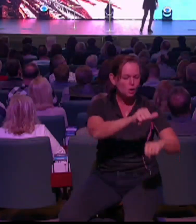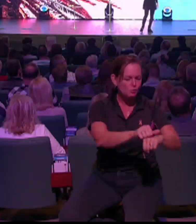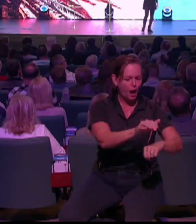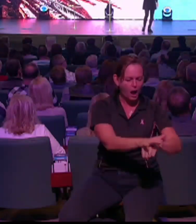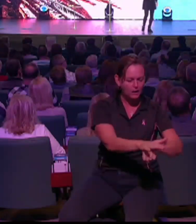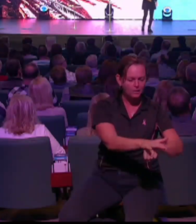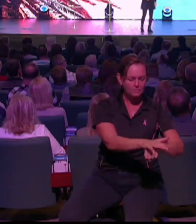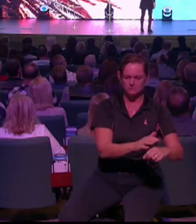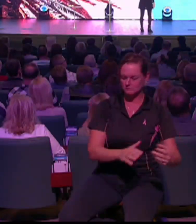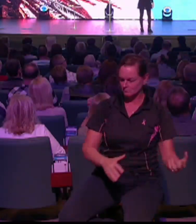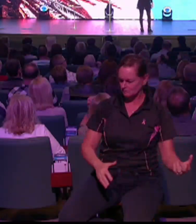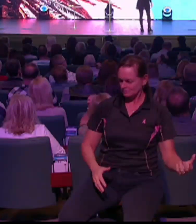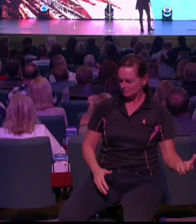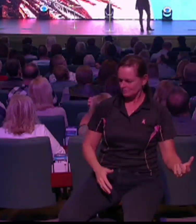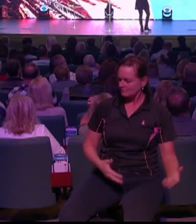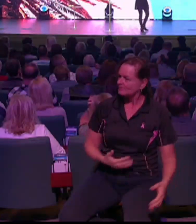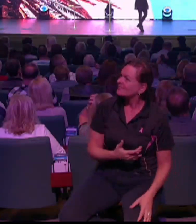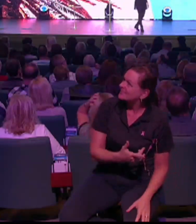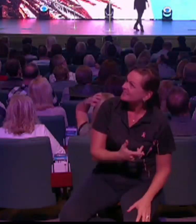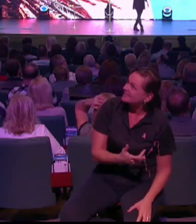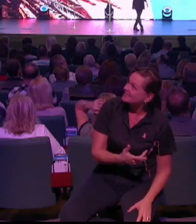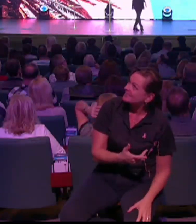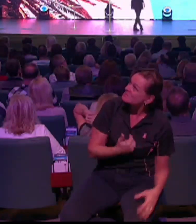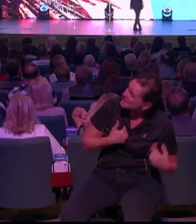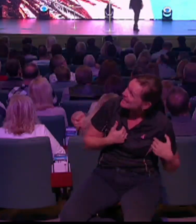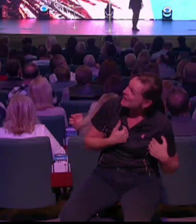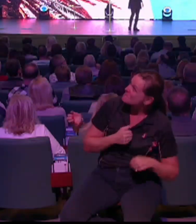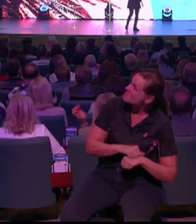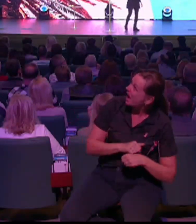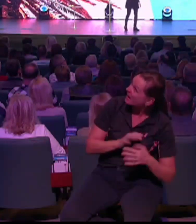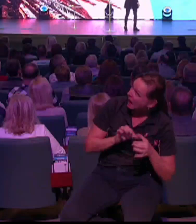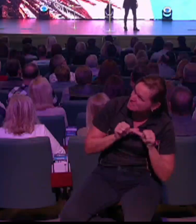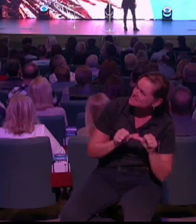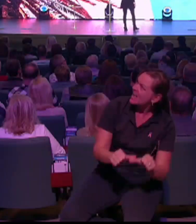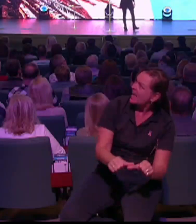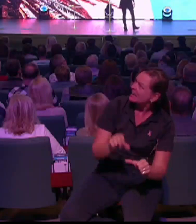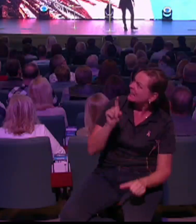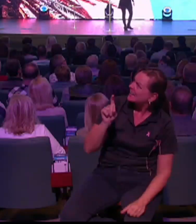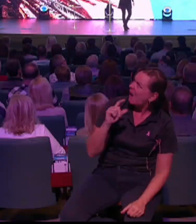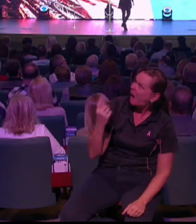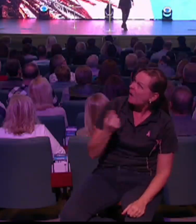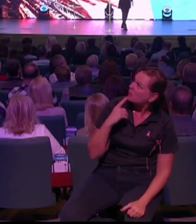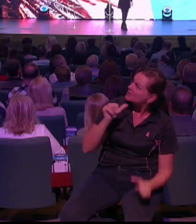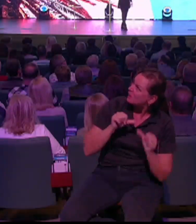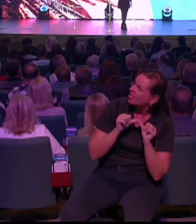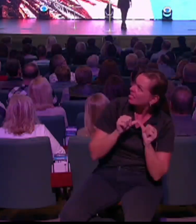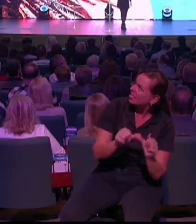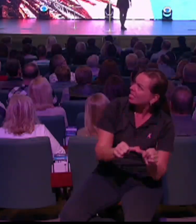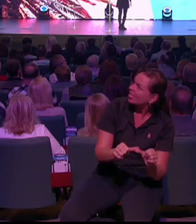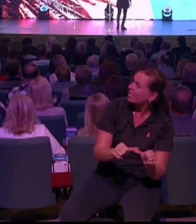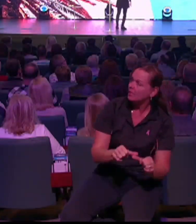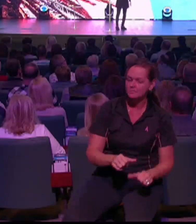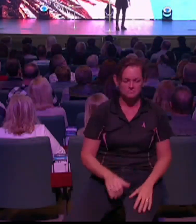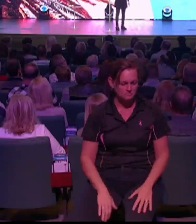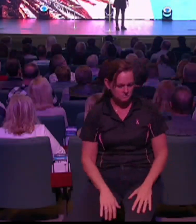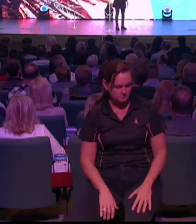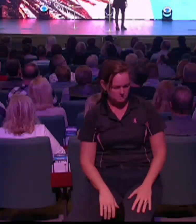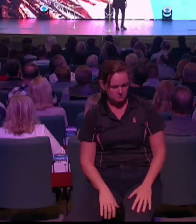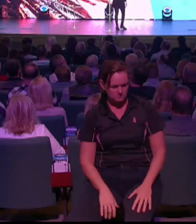was like, Peter, you've been this way. But I'm going to tell you who you really are. You're rock solid. You're rock solid. I don't